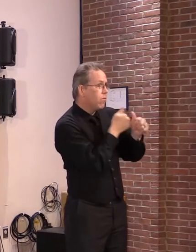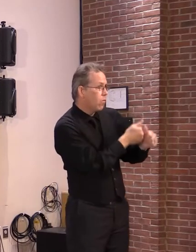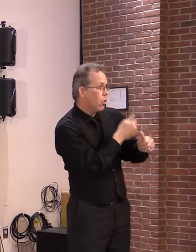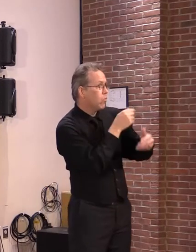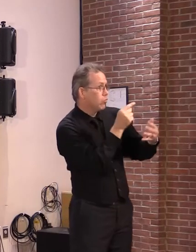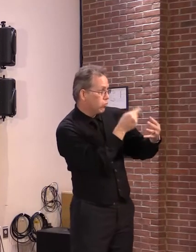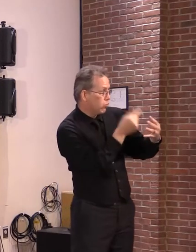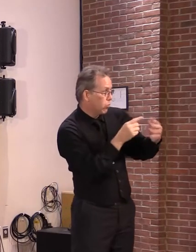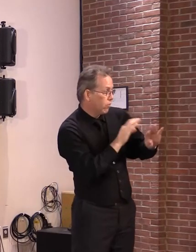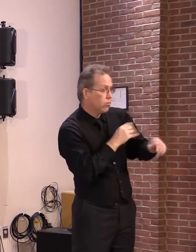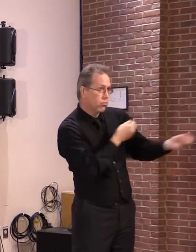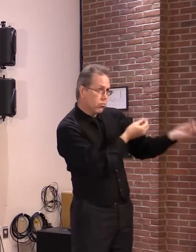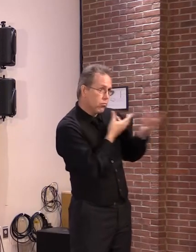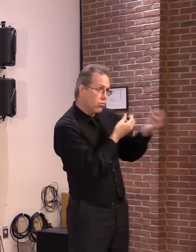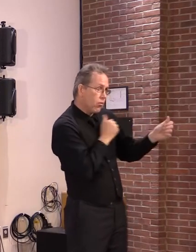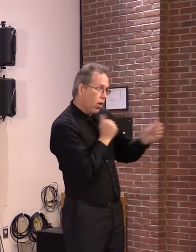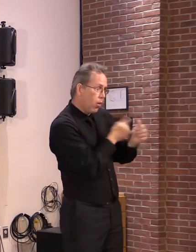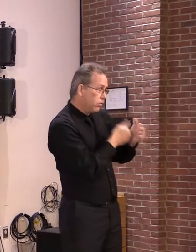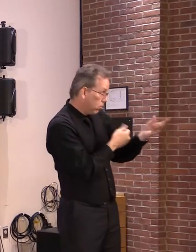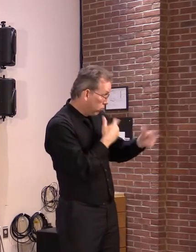soon if they're going to achieve that.